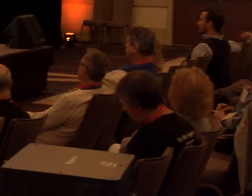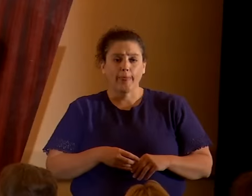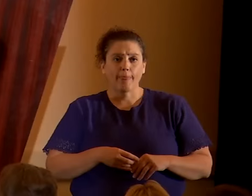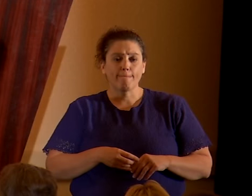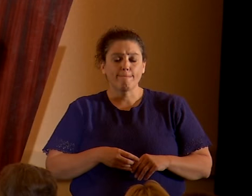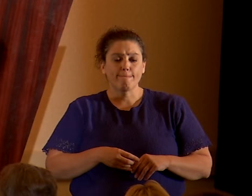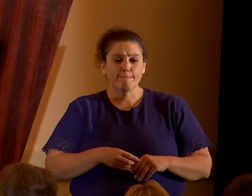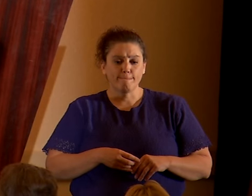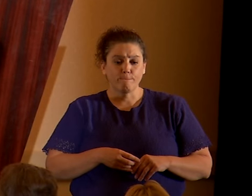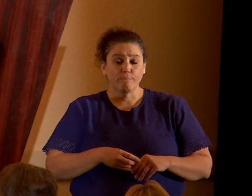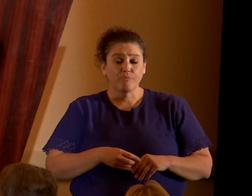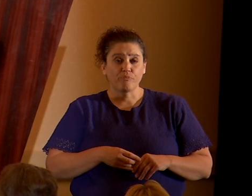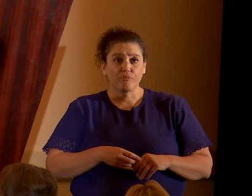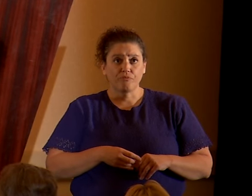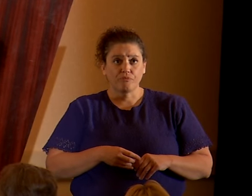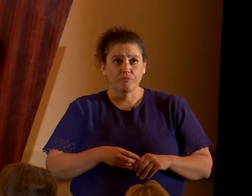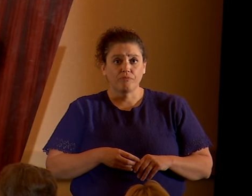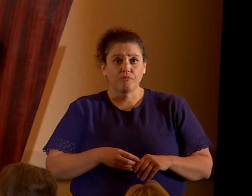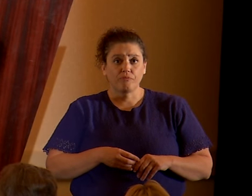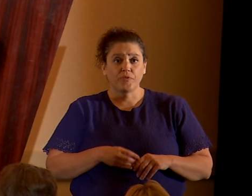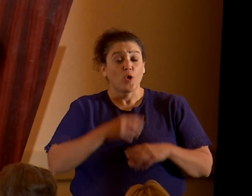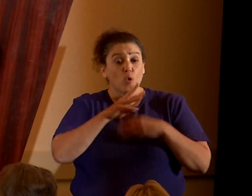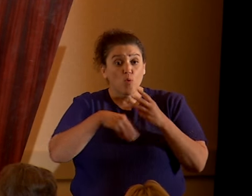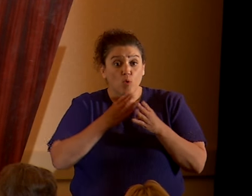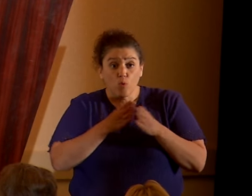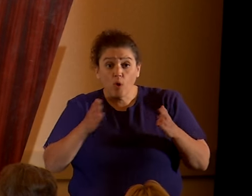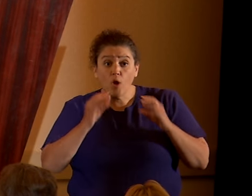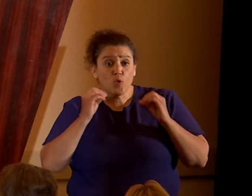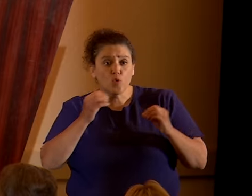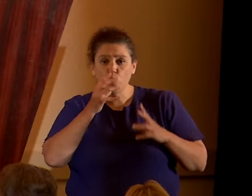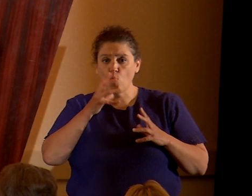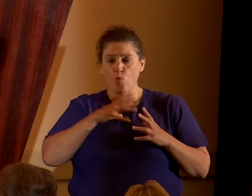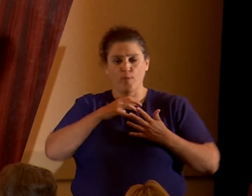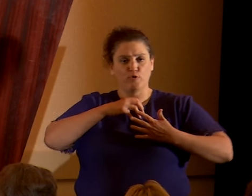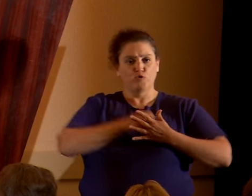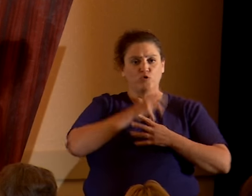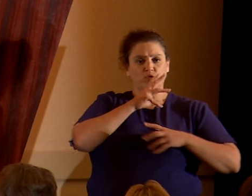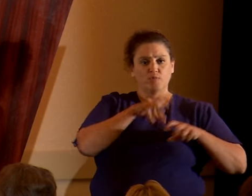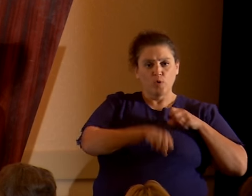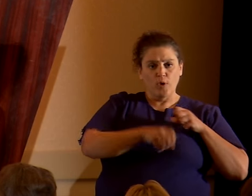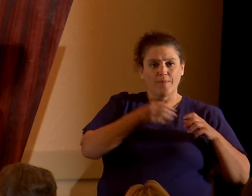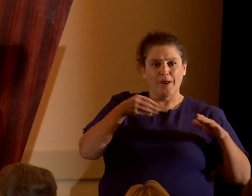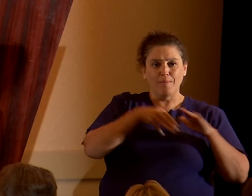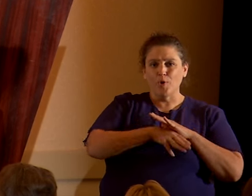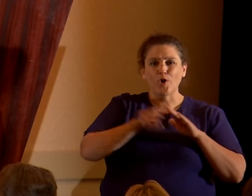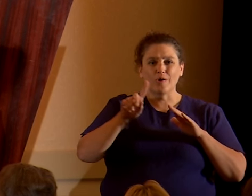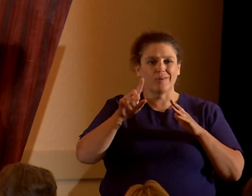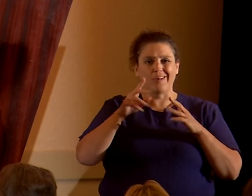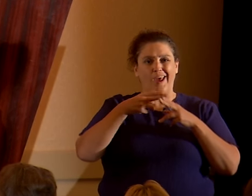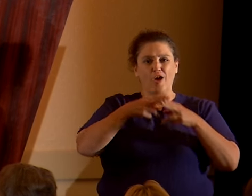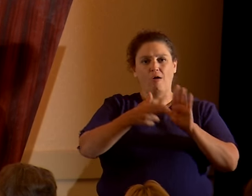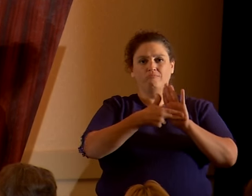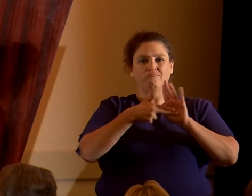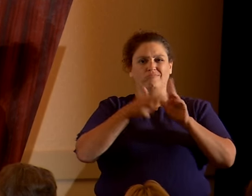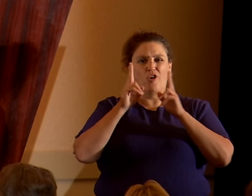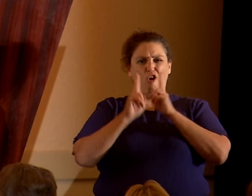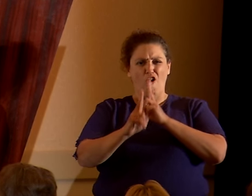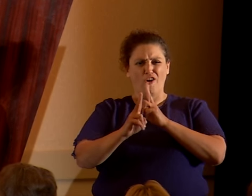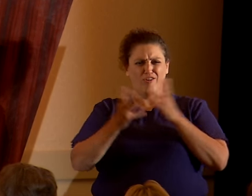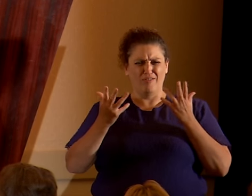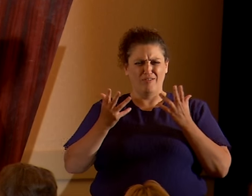No woman in this world deserves to be raped and murdered in the name of honor. Women rights are human rights.